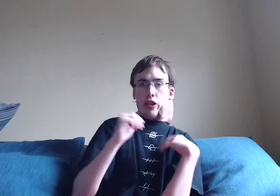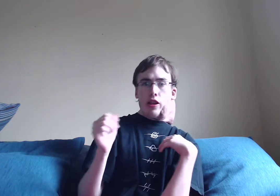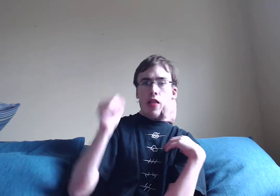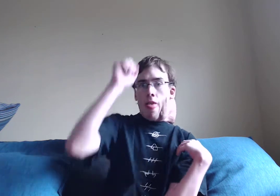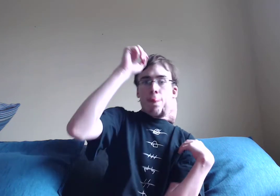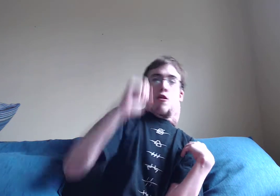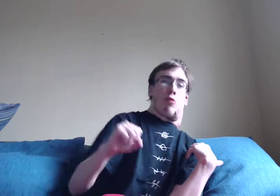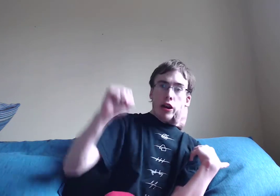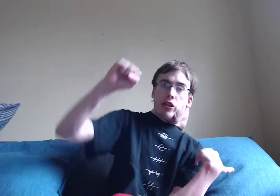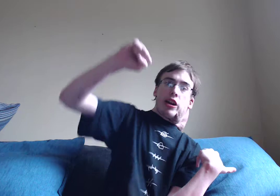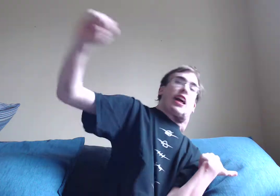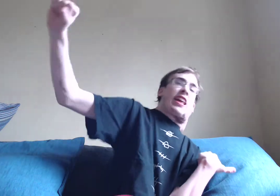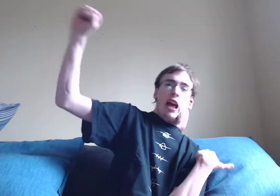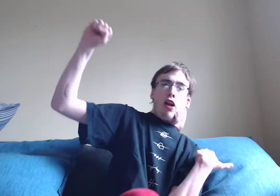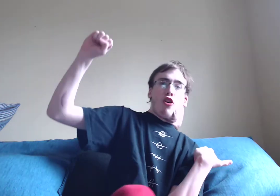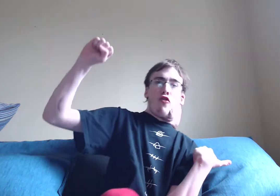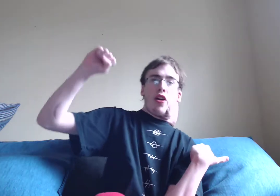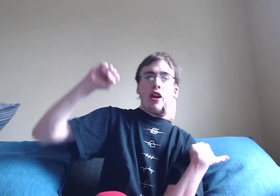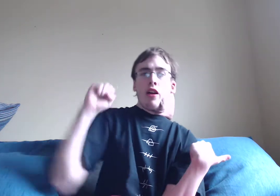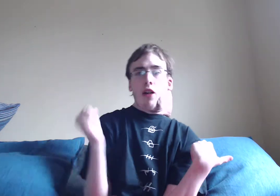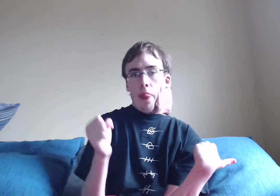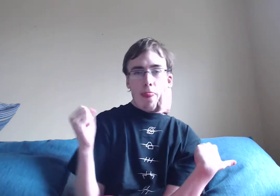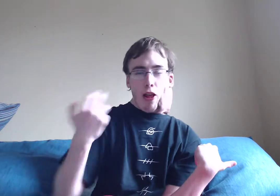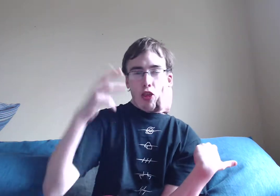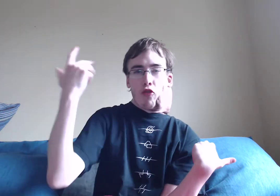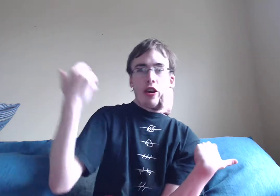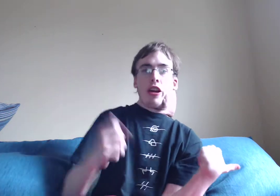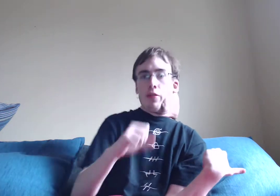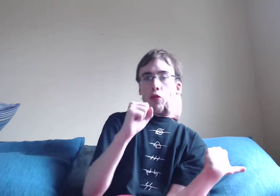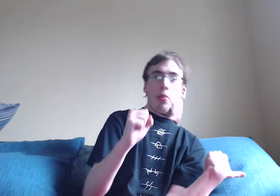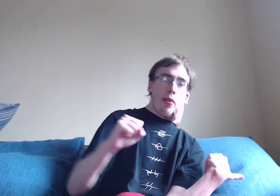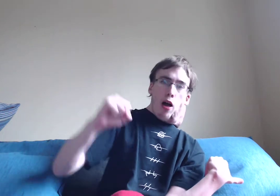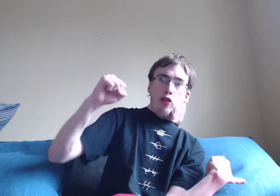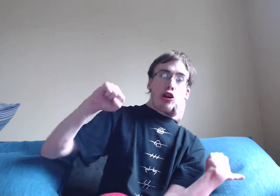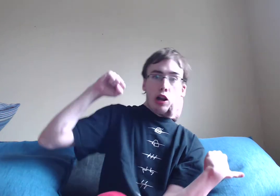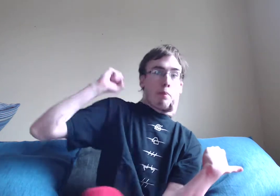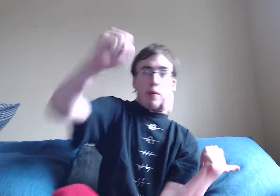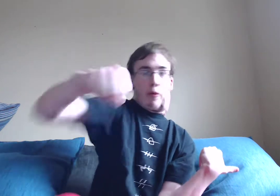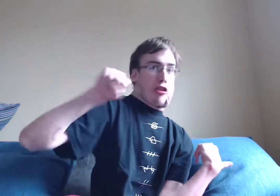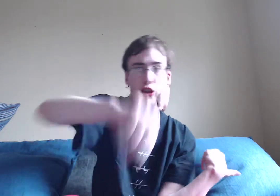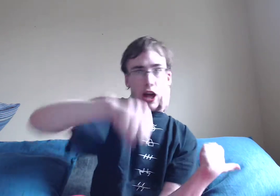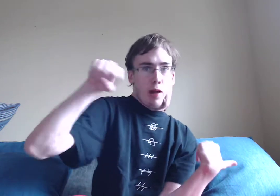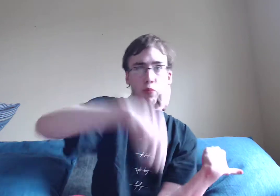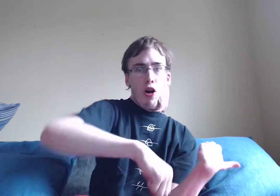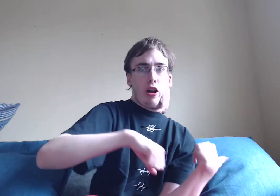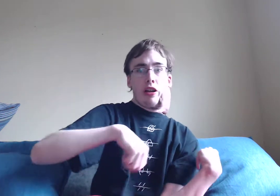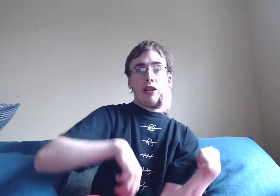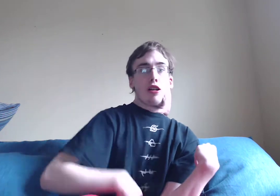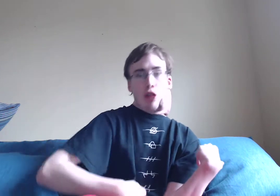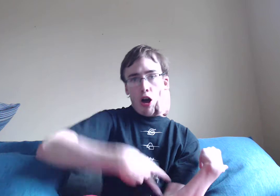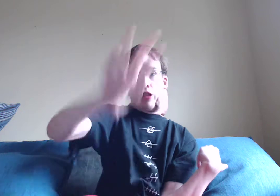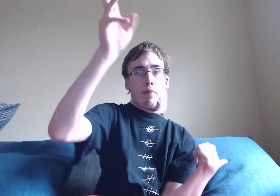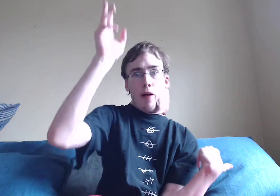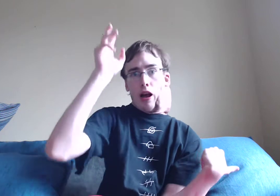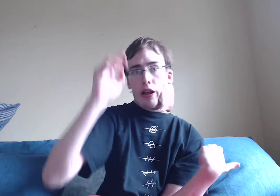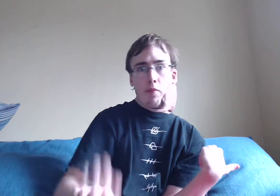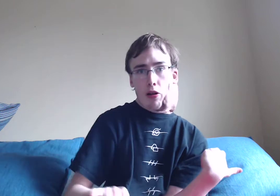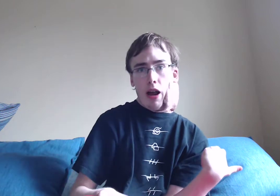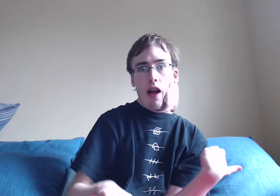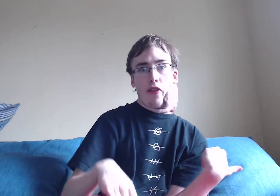where he's just going to kick Luffy. Not Luffy. Big Mom is just going to beat the shit out of Brooke. Toss his body on the ground and